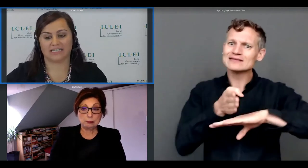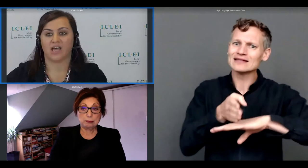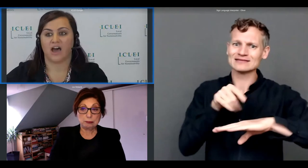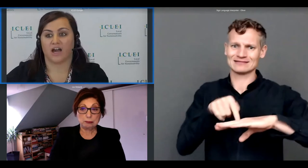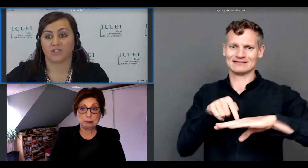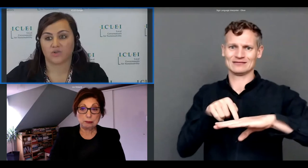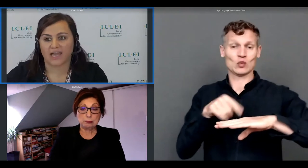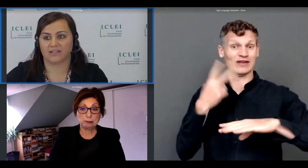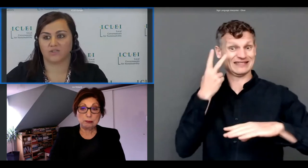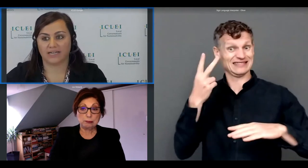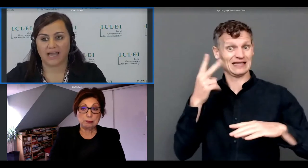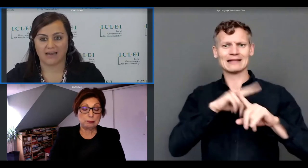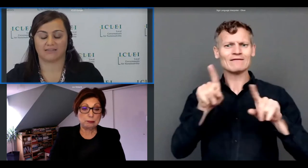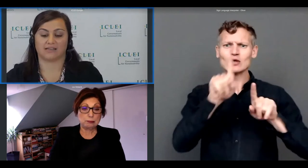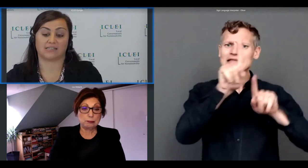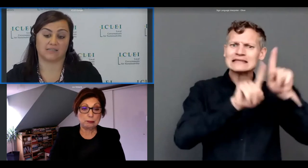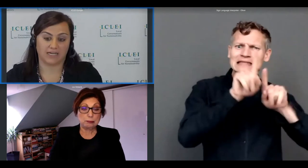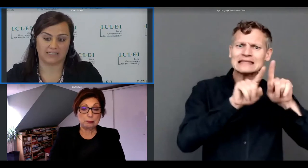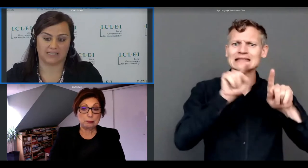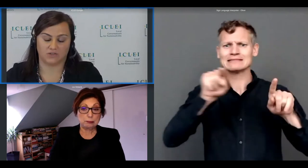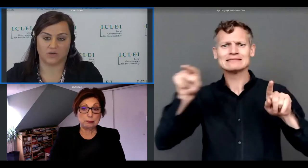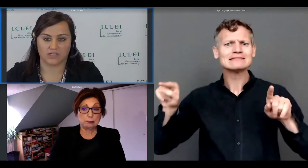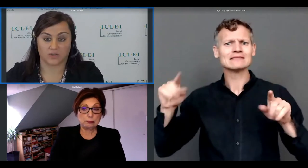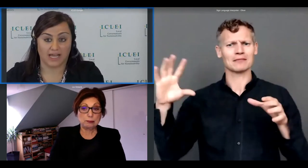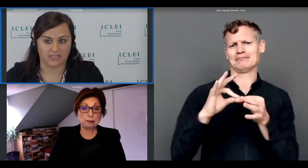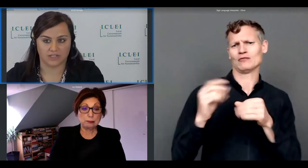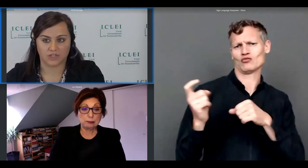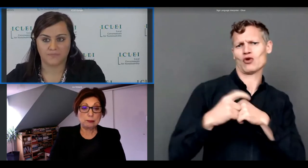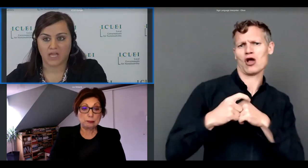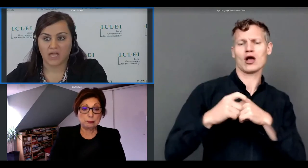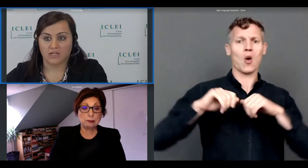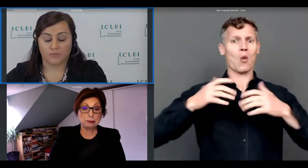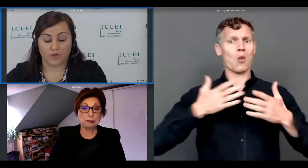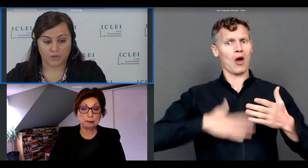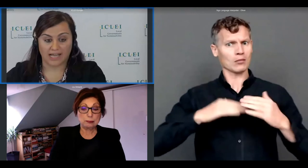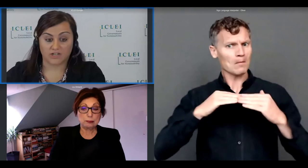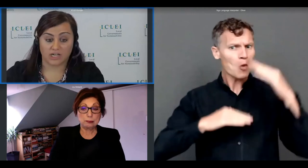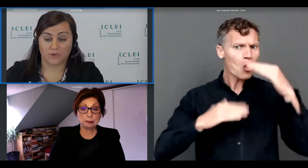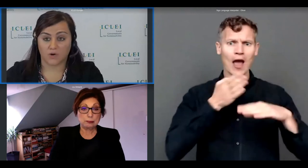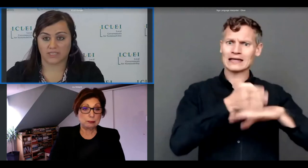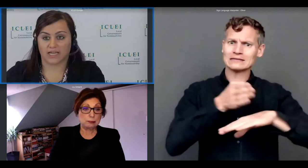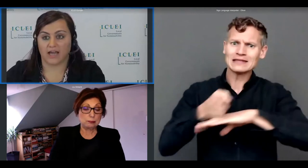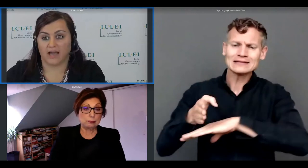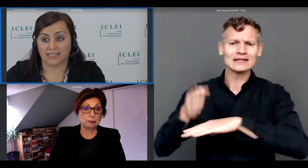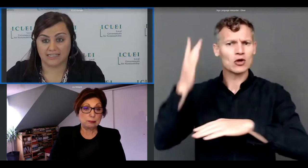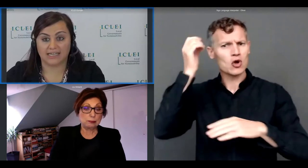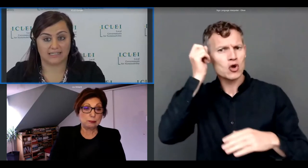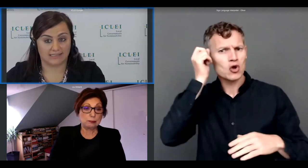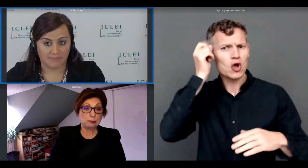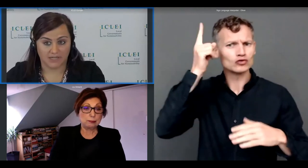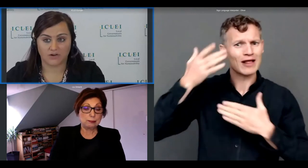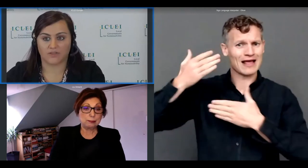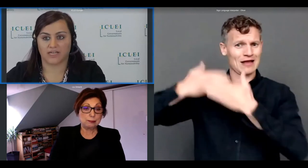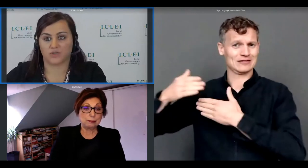cities are trying to enhance accessibility to cultural heritage tomorrow morning actually we're hosting a dedicated